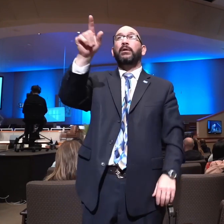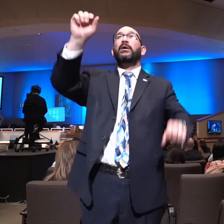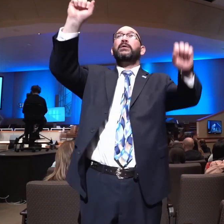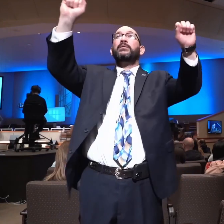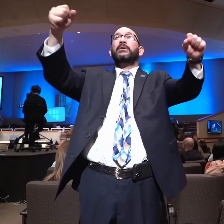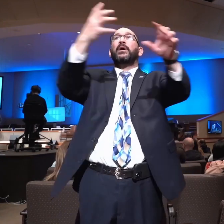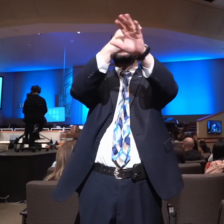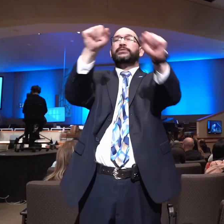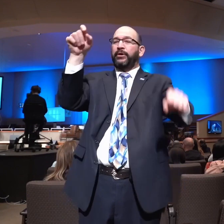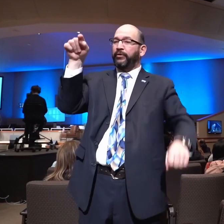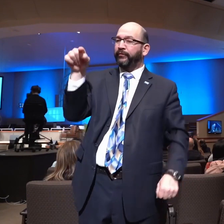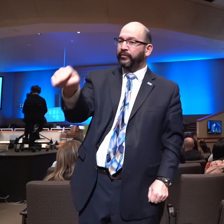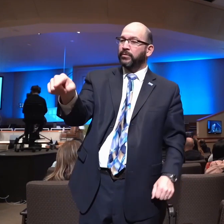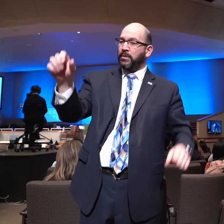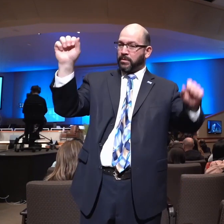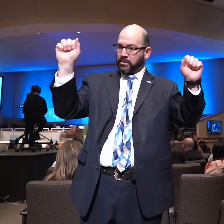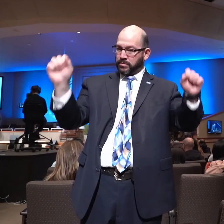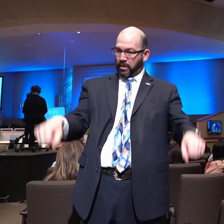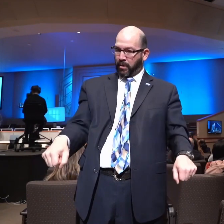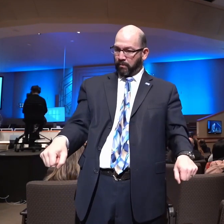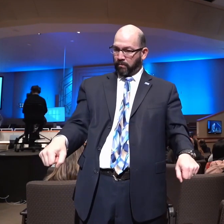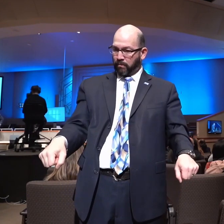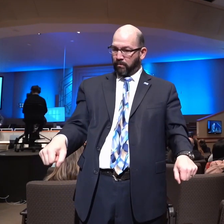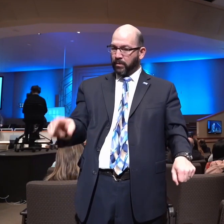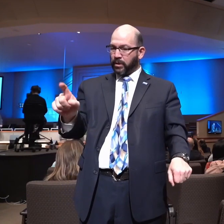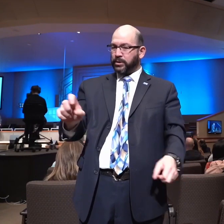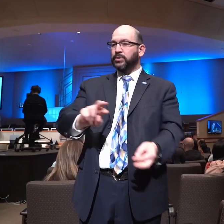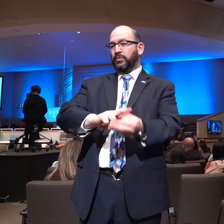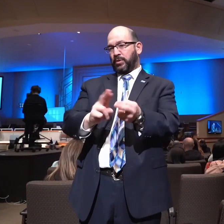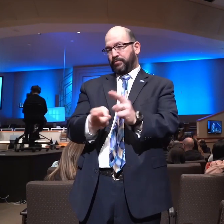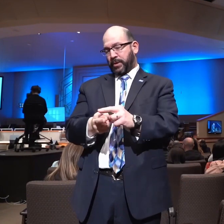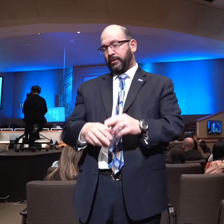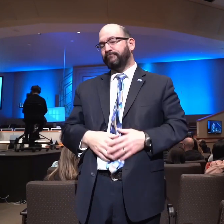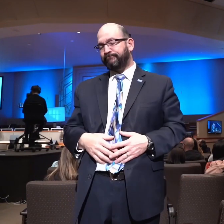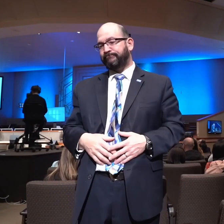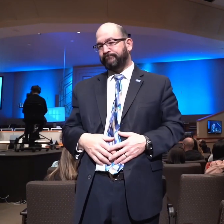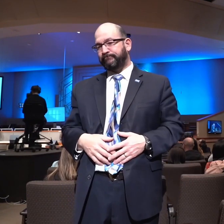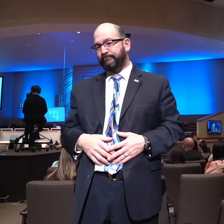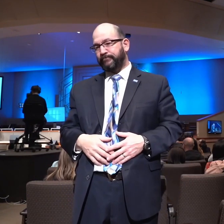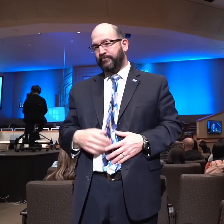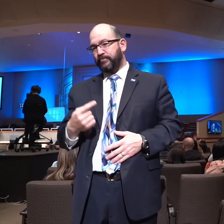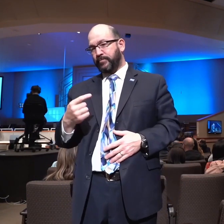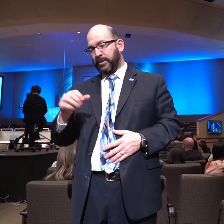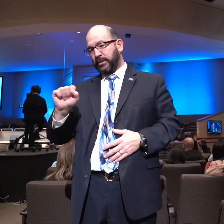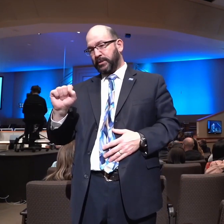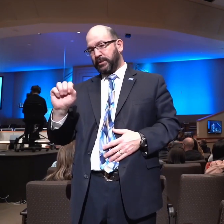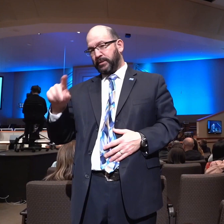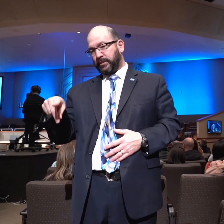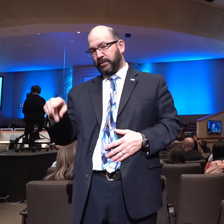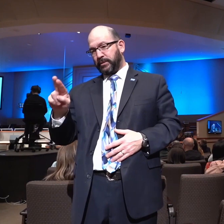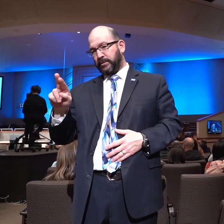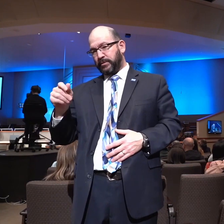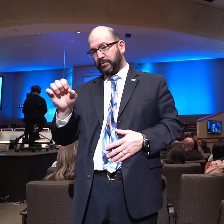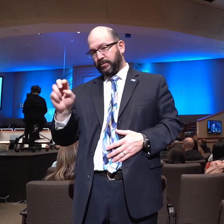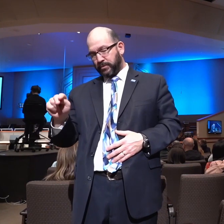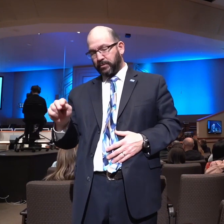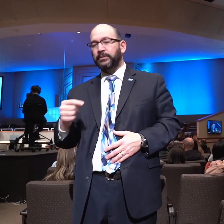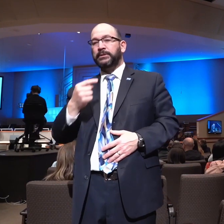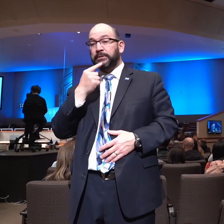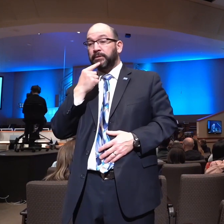repentance towards Jesus Christ. Spurgeon said one thing more. The soul winner must be a master